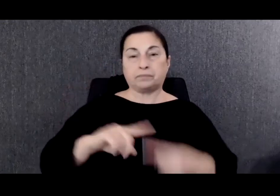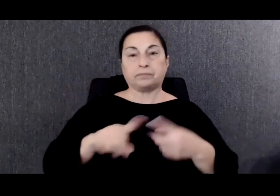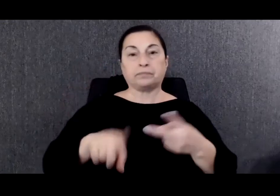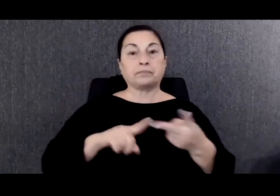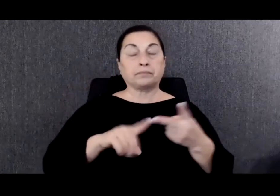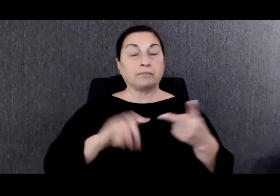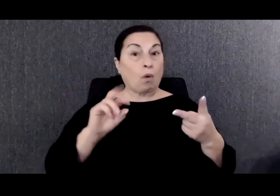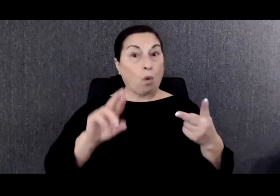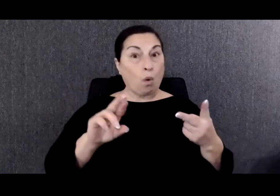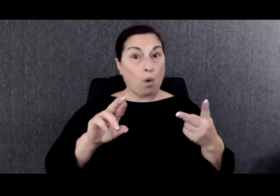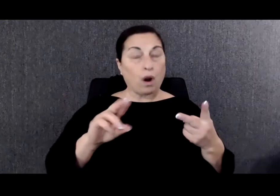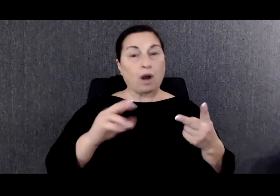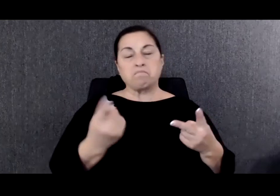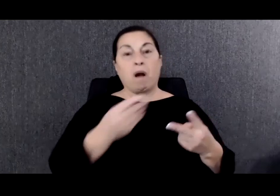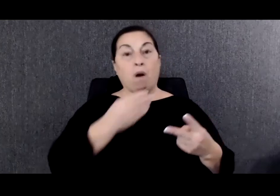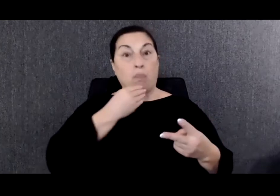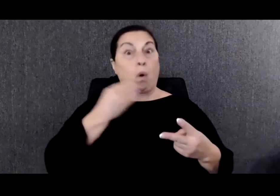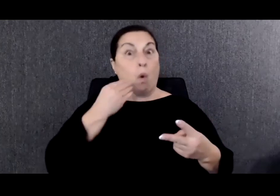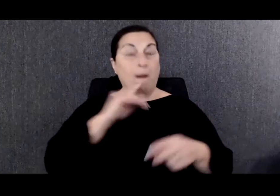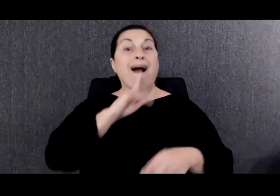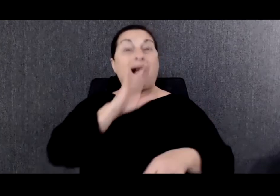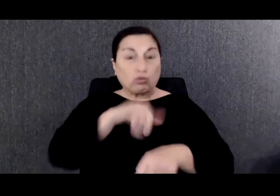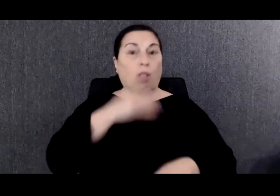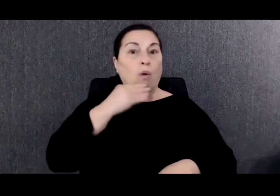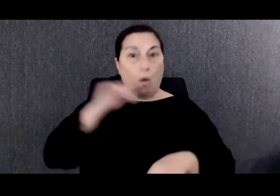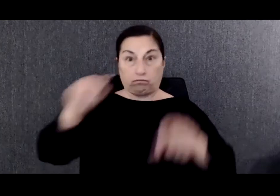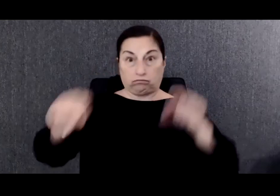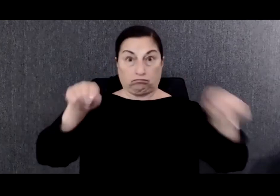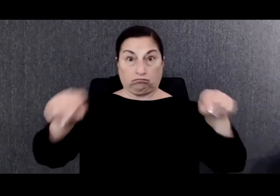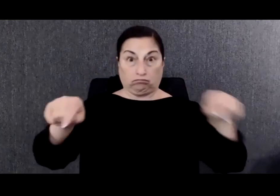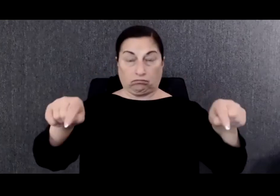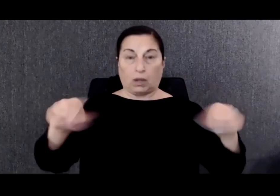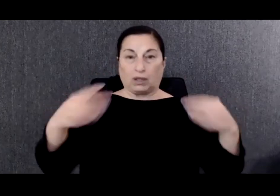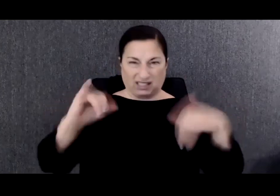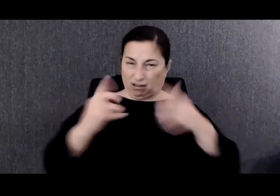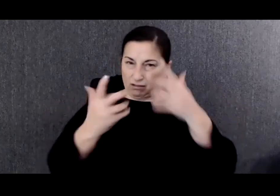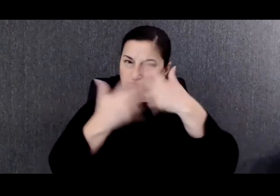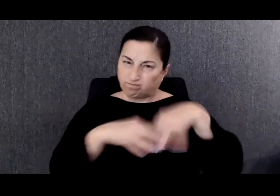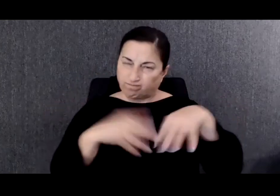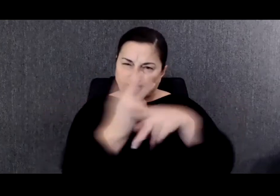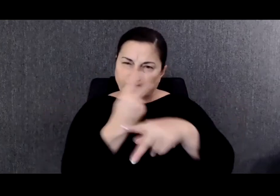or one of our homes that is still being worked out.